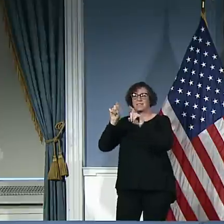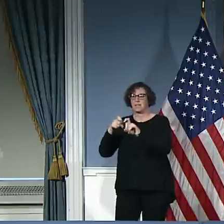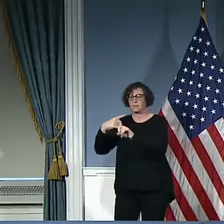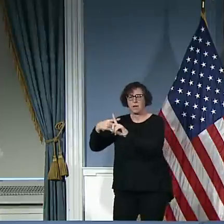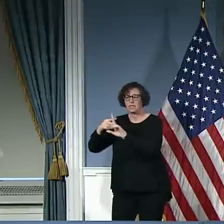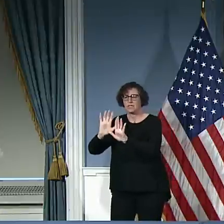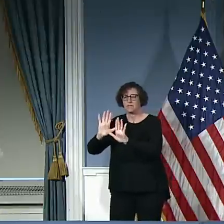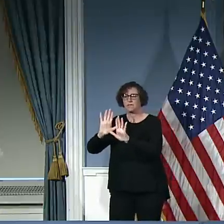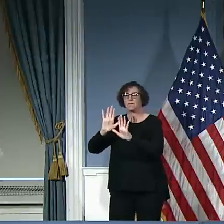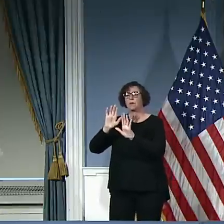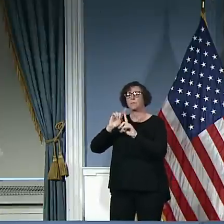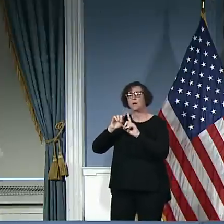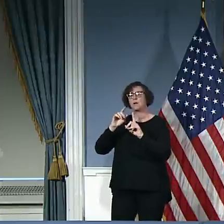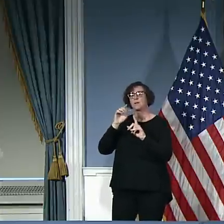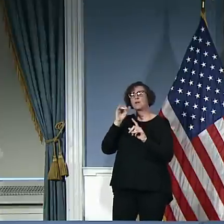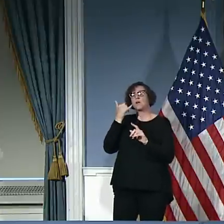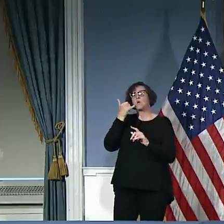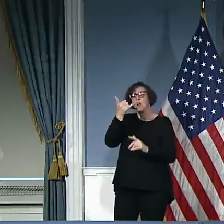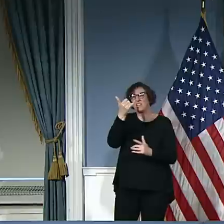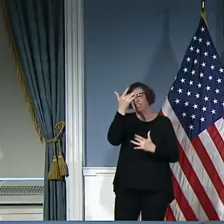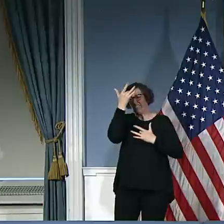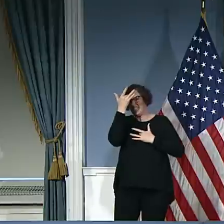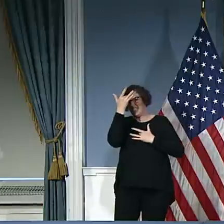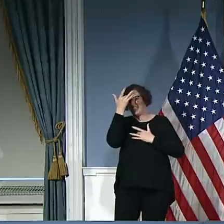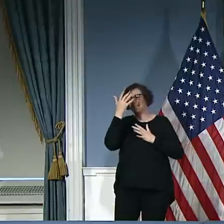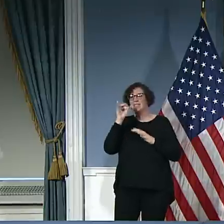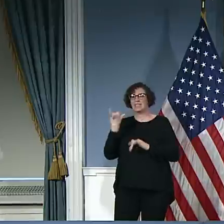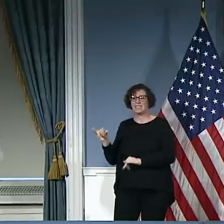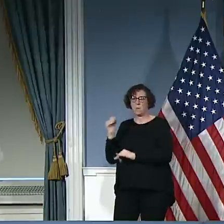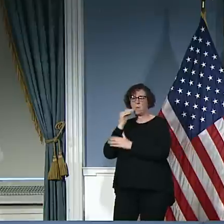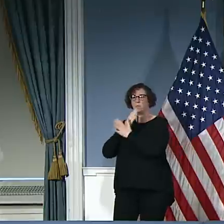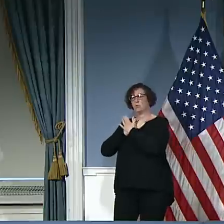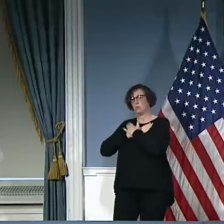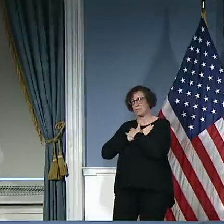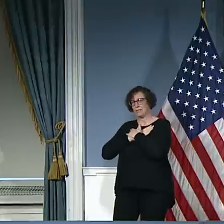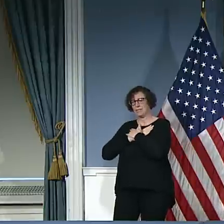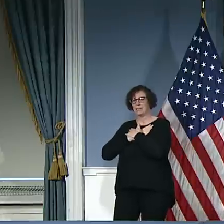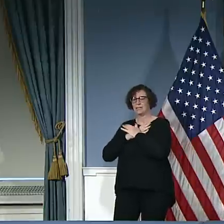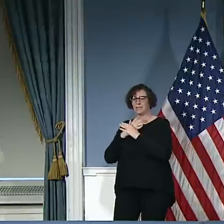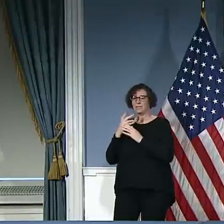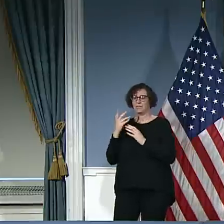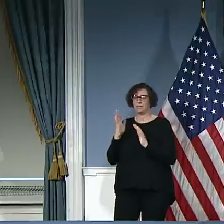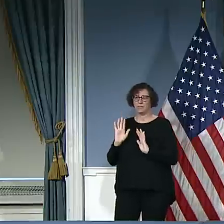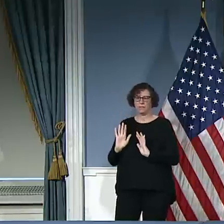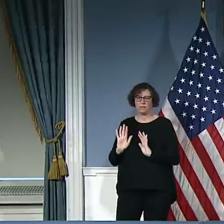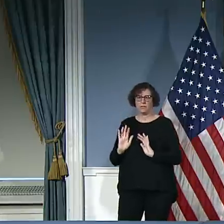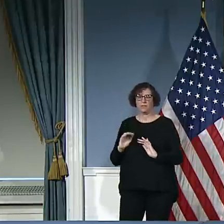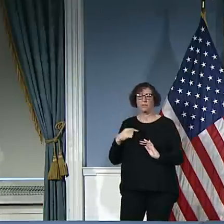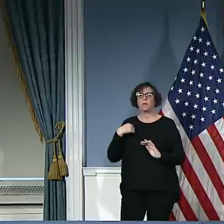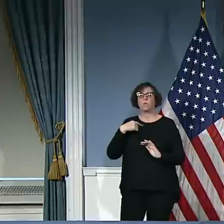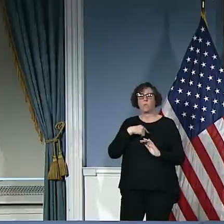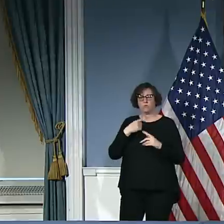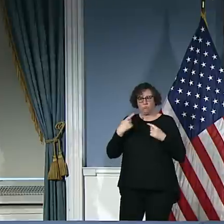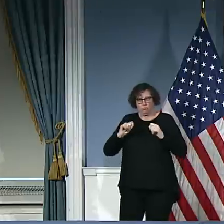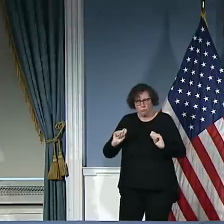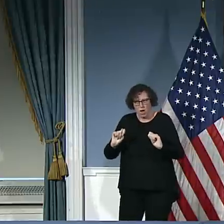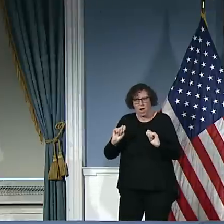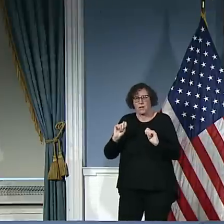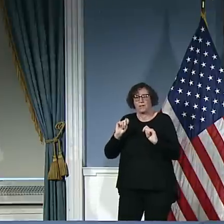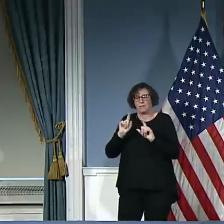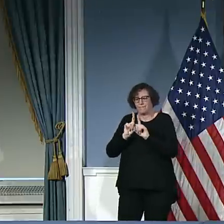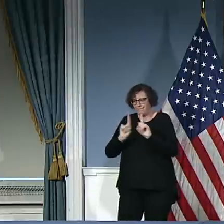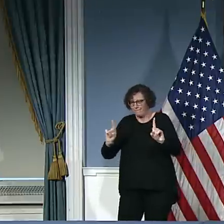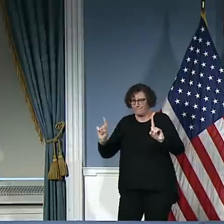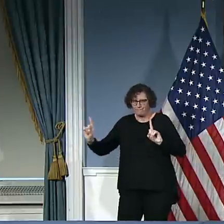about what we've seen and what we've tried to do with social distancing and lowering the curve, essentially, we're still,